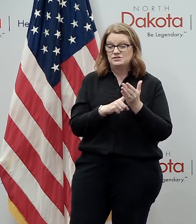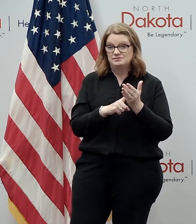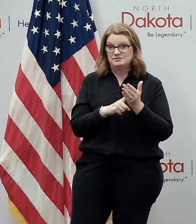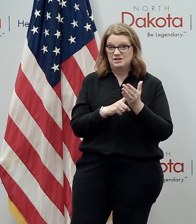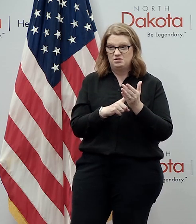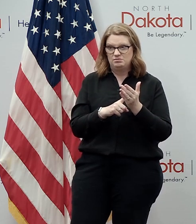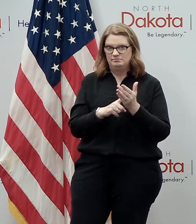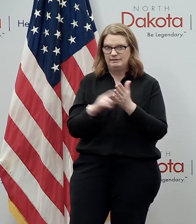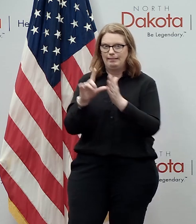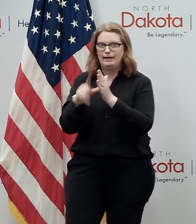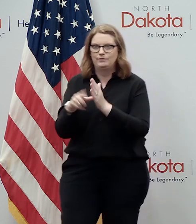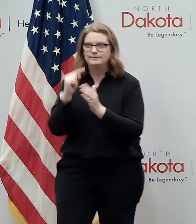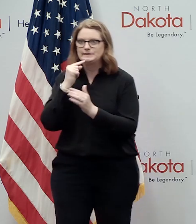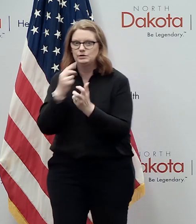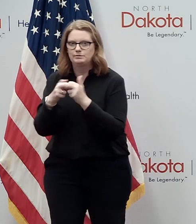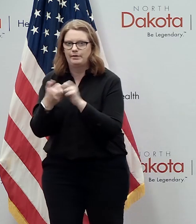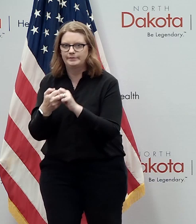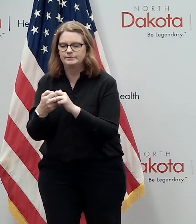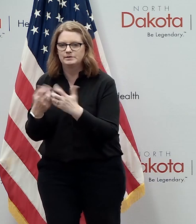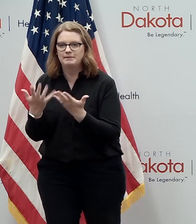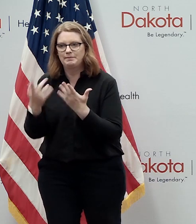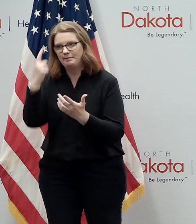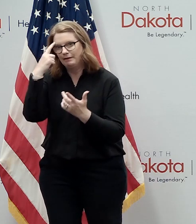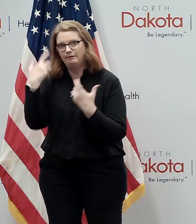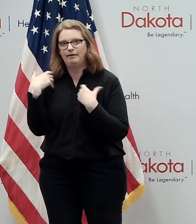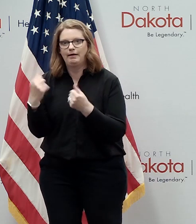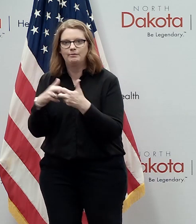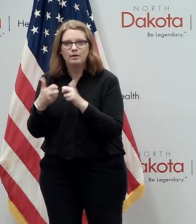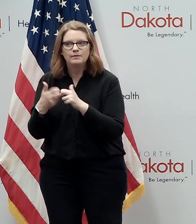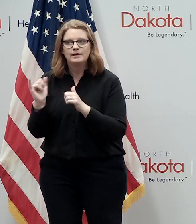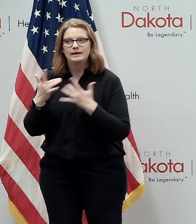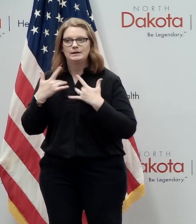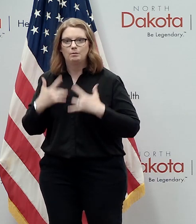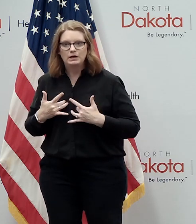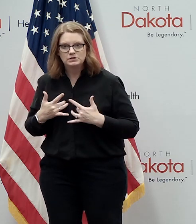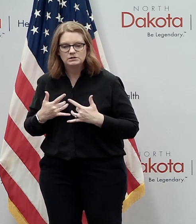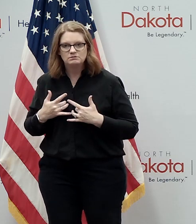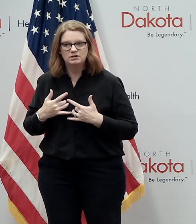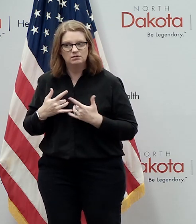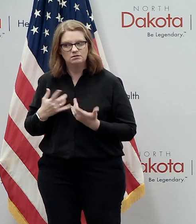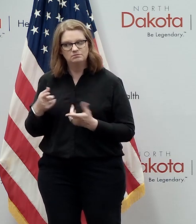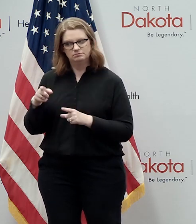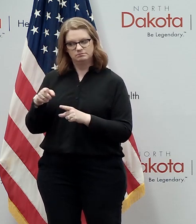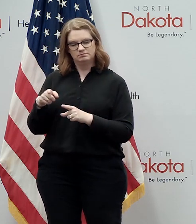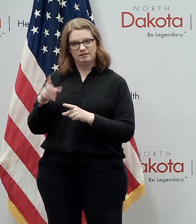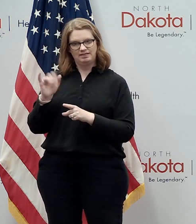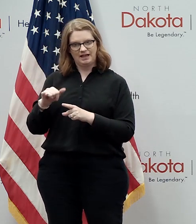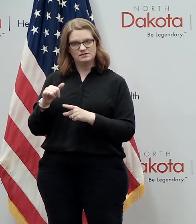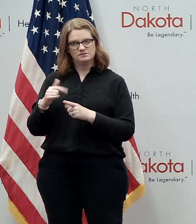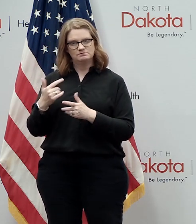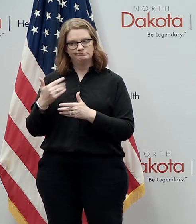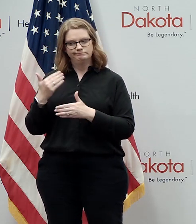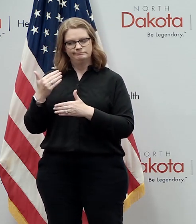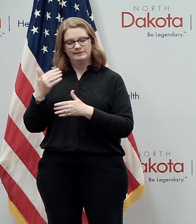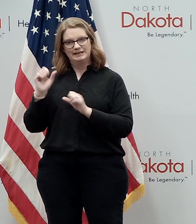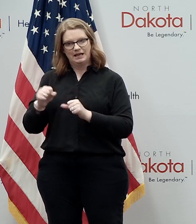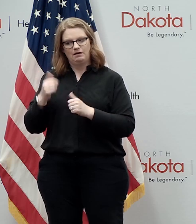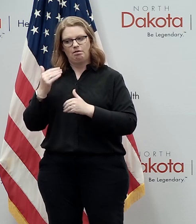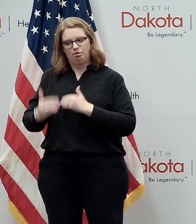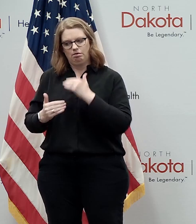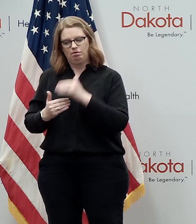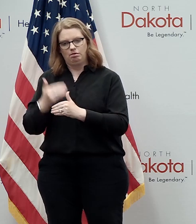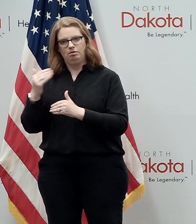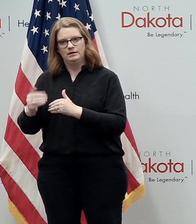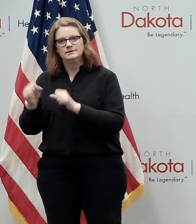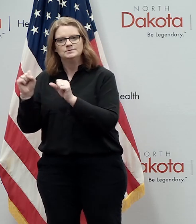whether that will be you know mental health issues such as depression which need to be treated as you know progressive and and